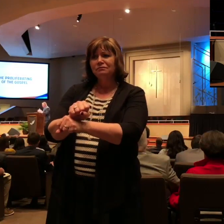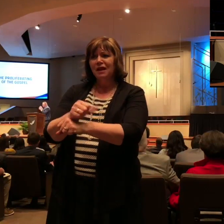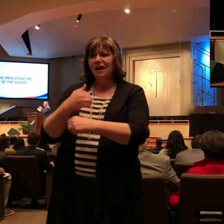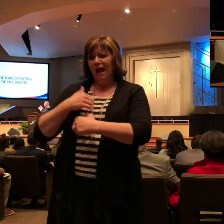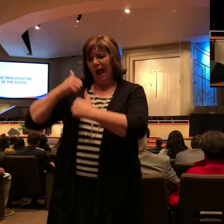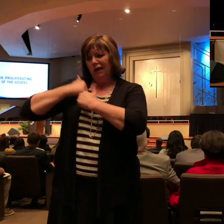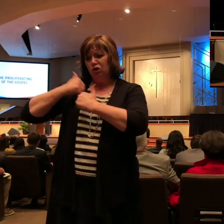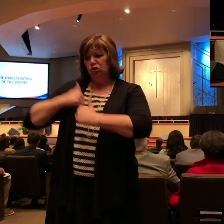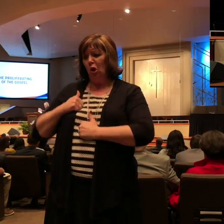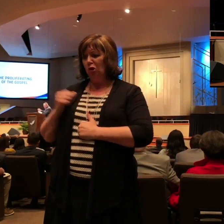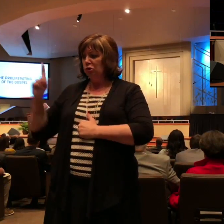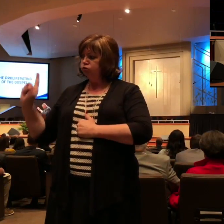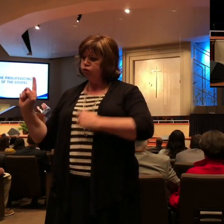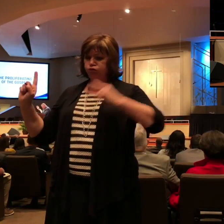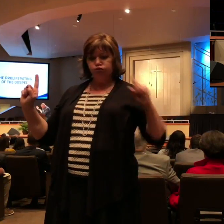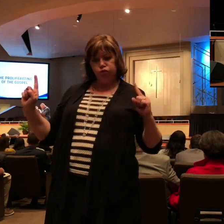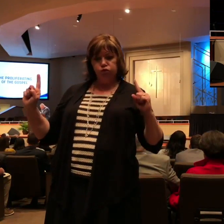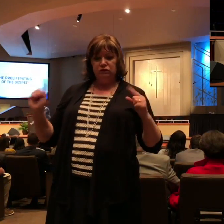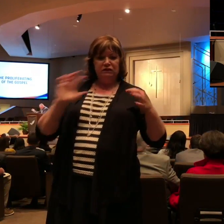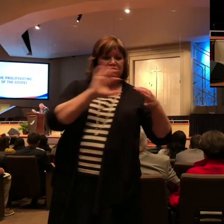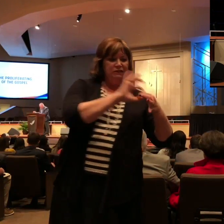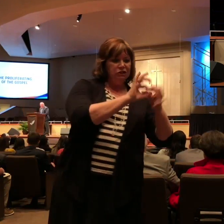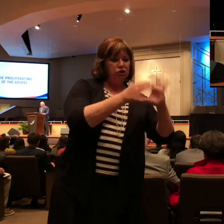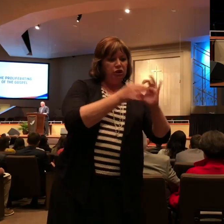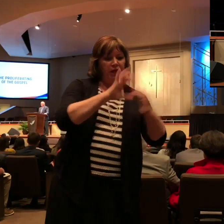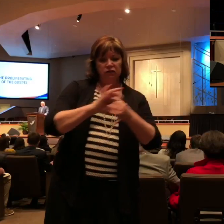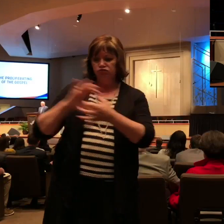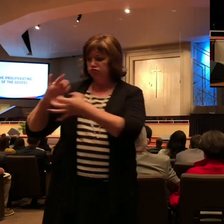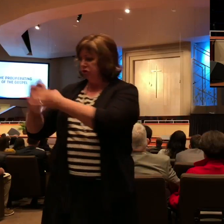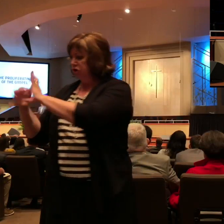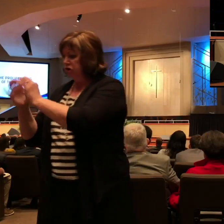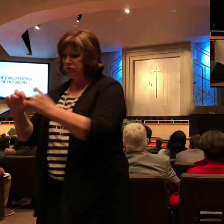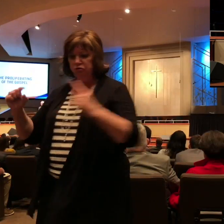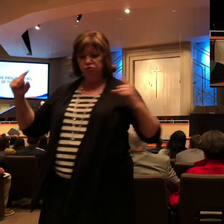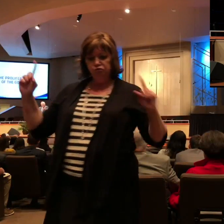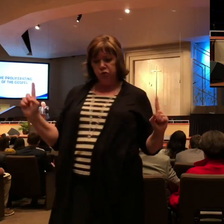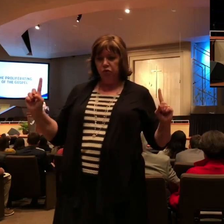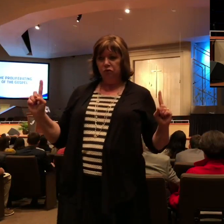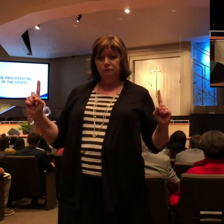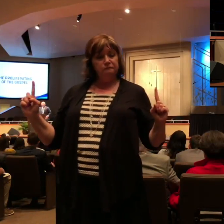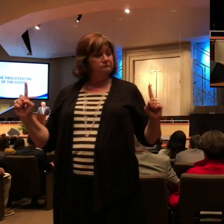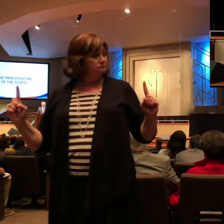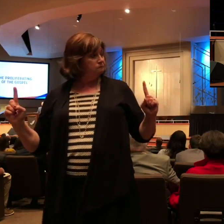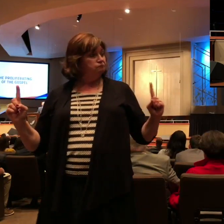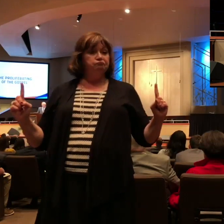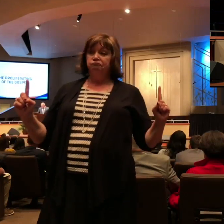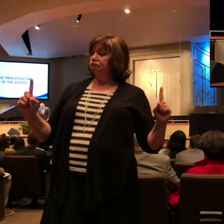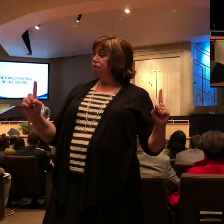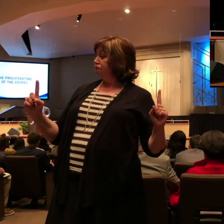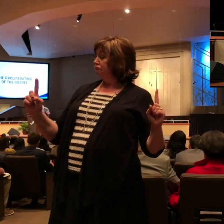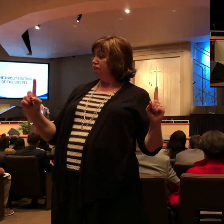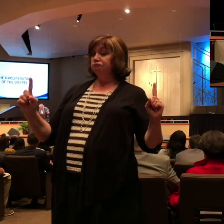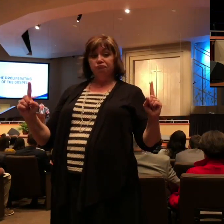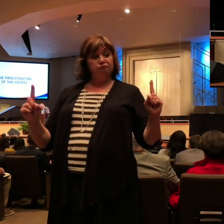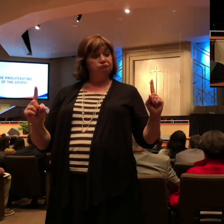restricted to the four walls of that hired house, then those out and about Rome who